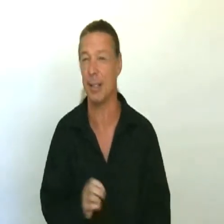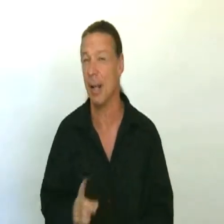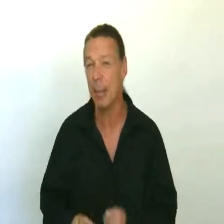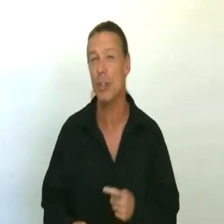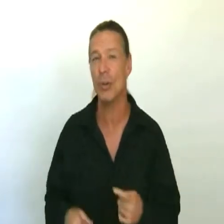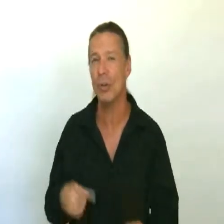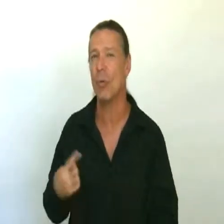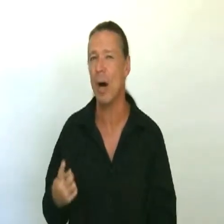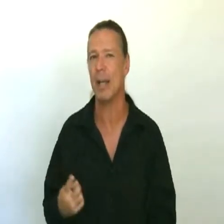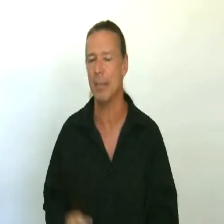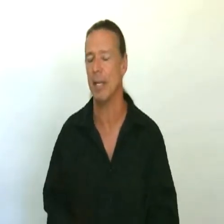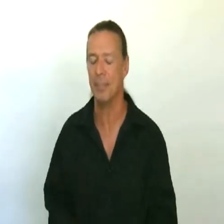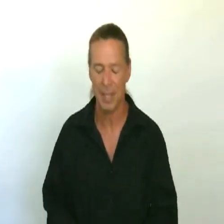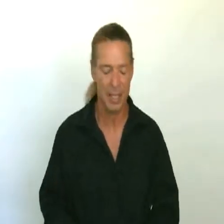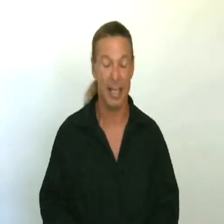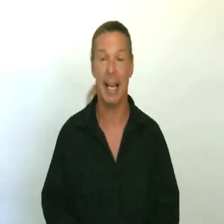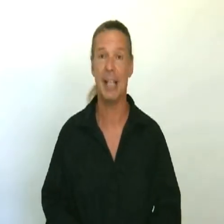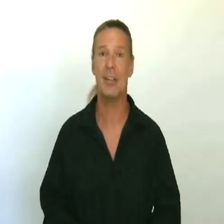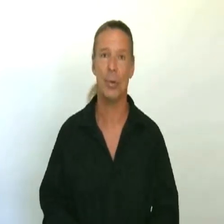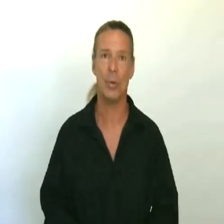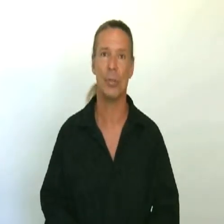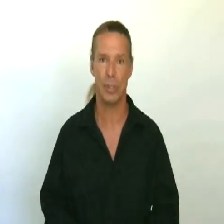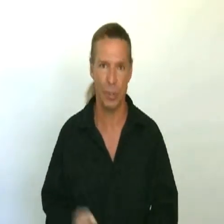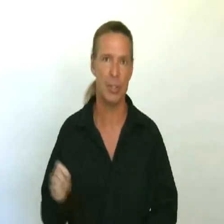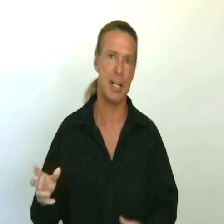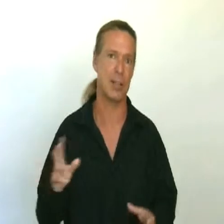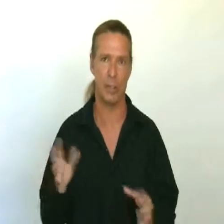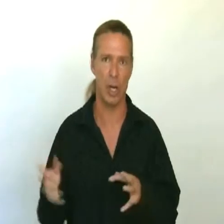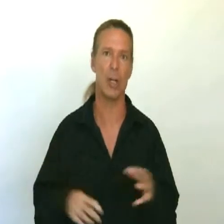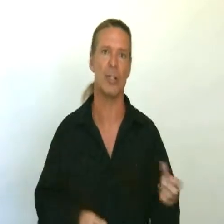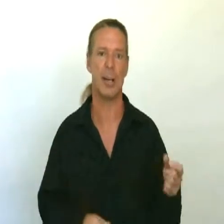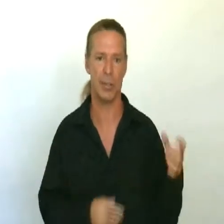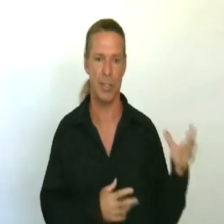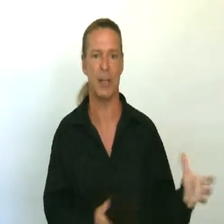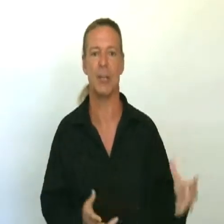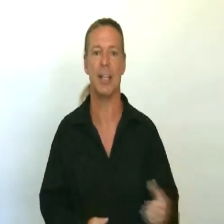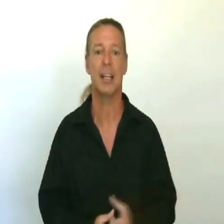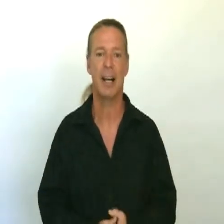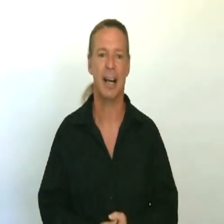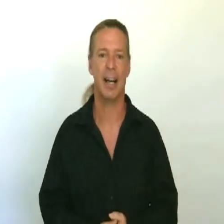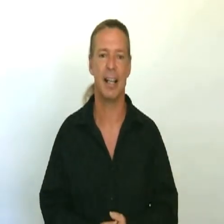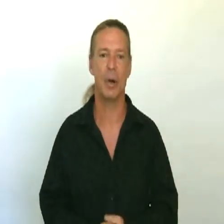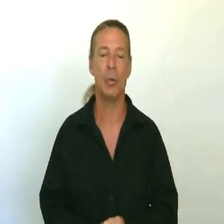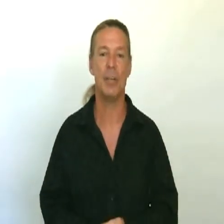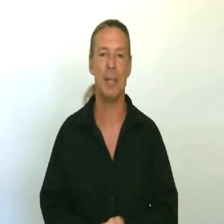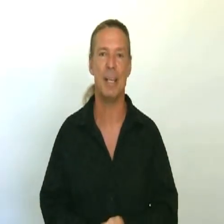And I'm going to show you why in a minute. And it has to do with oscuro sounds or darker sounds or sounds that can only be,